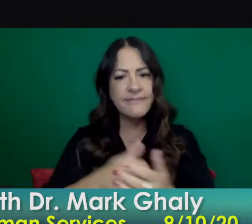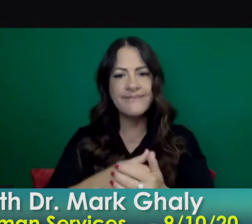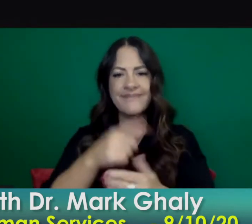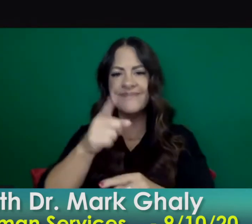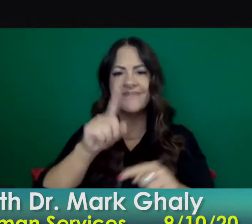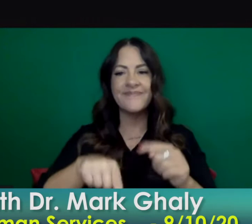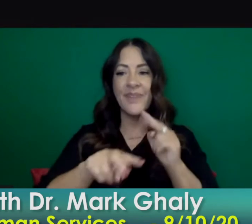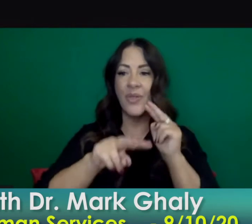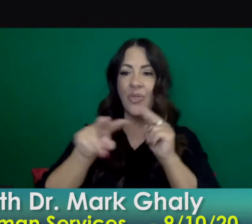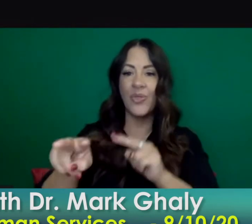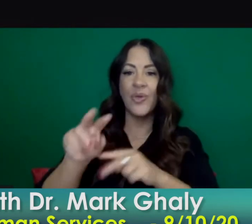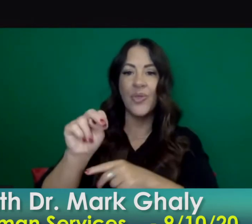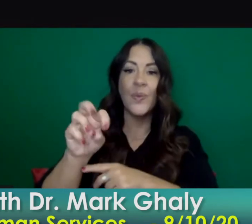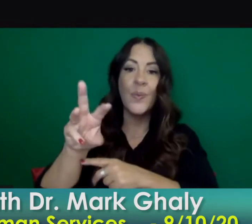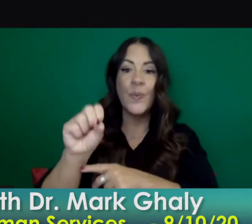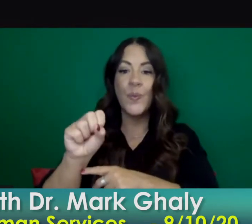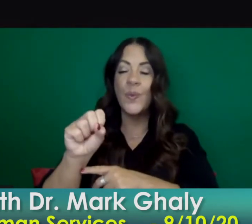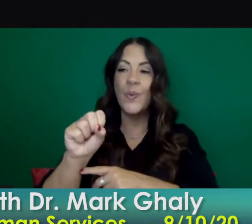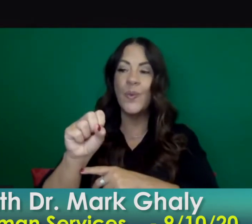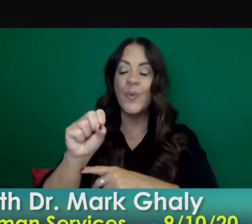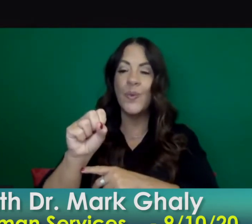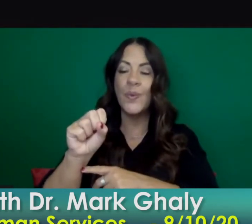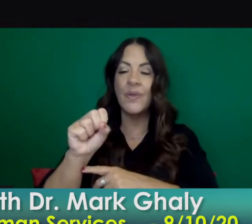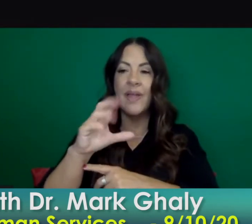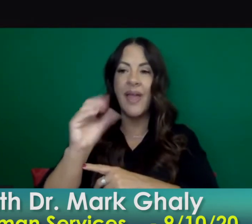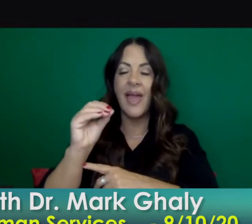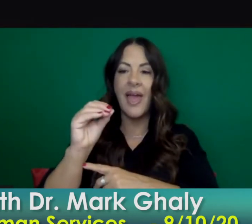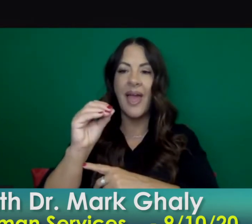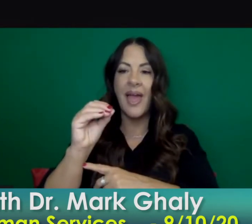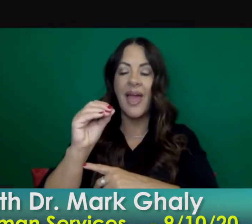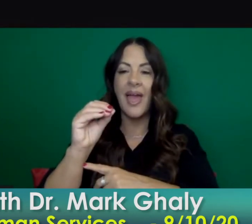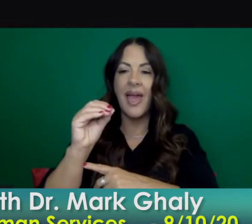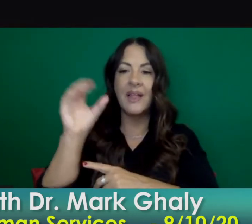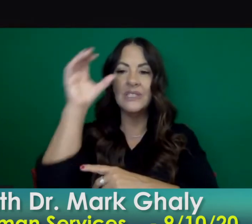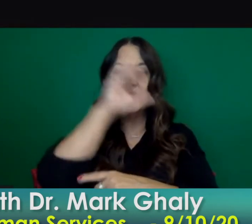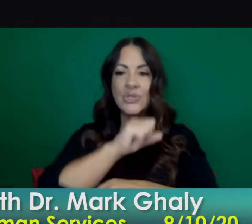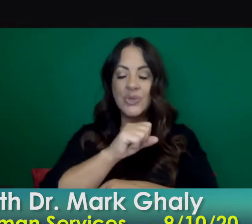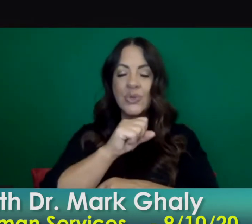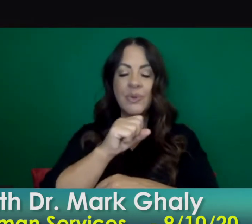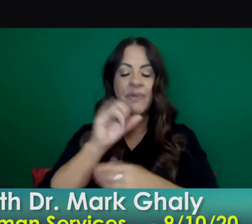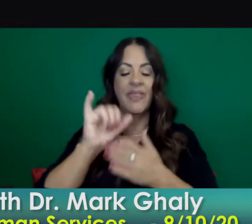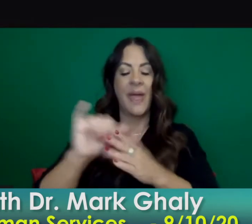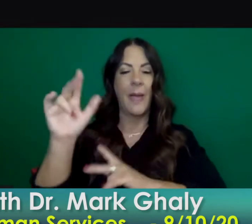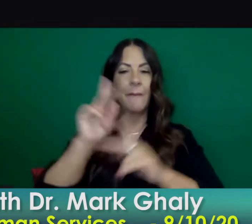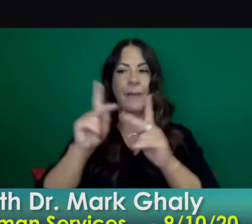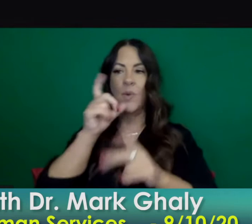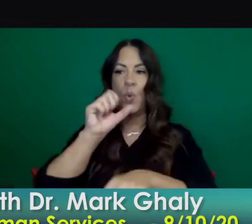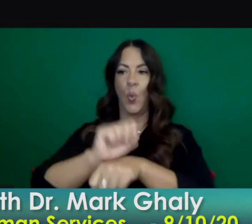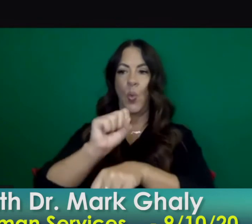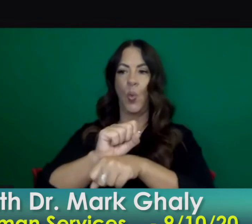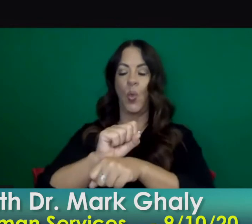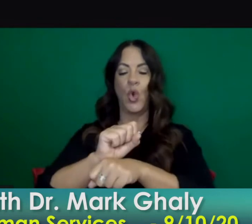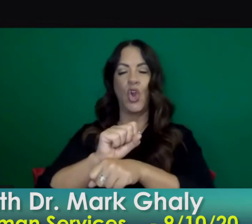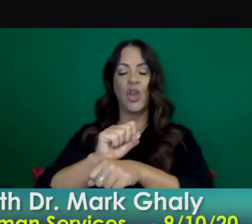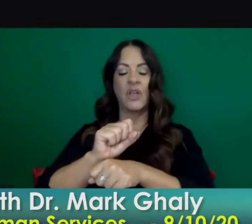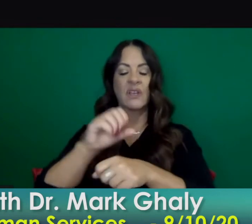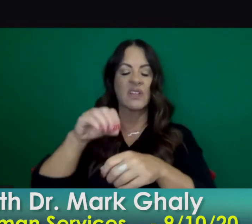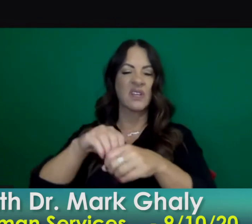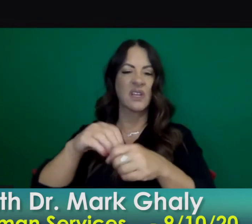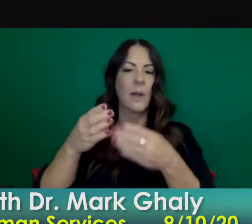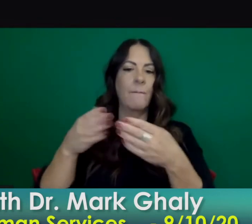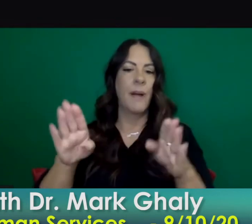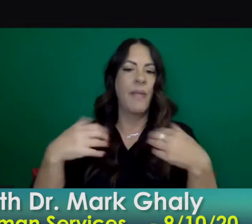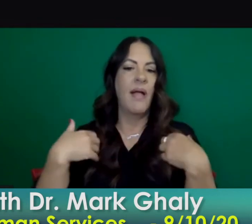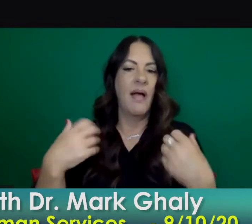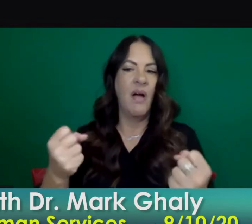news of yet another and actually a few health officers in the state leaving their positions and i